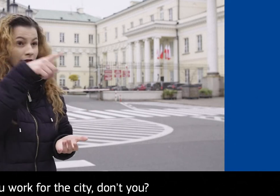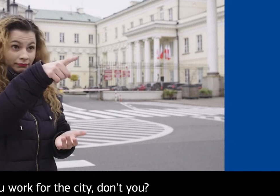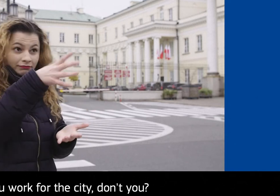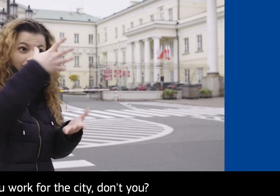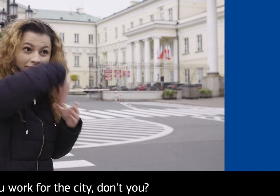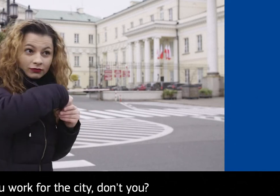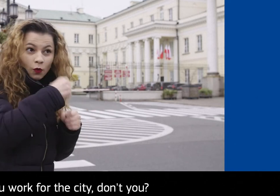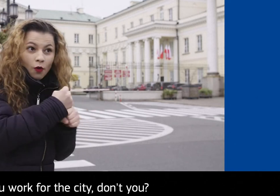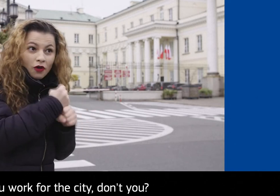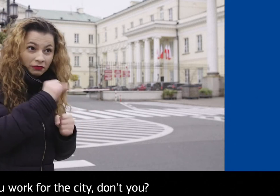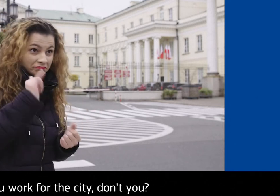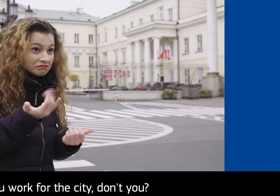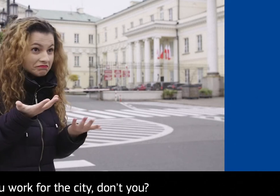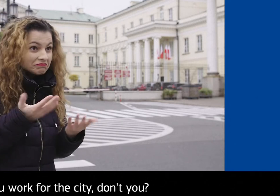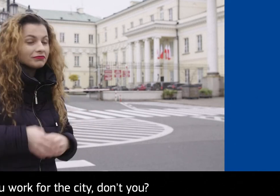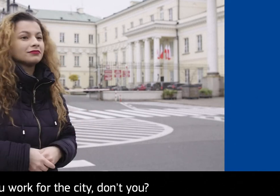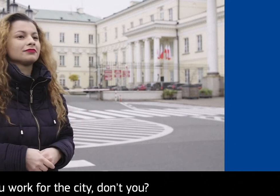You work for the city, don't you?